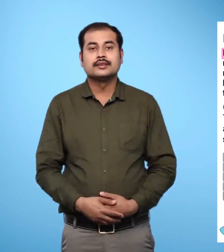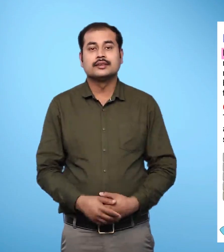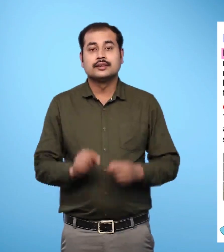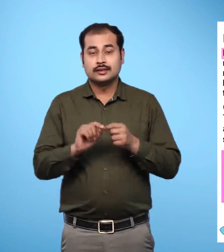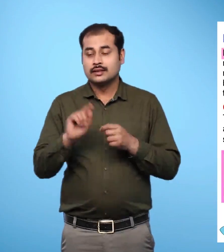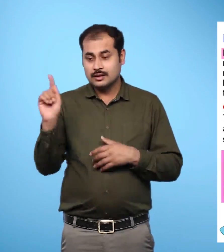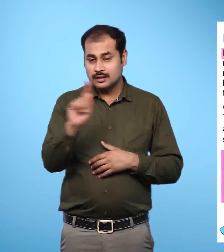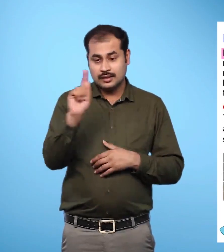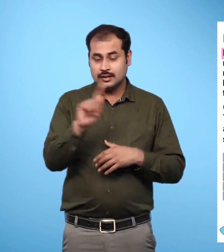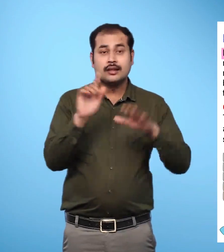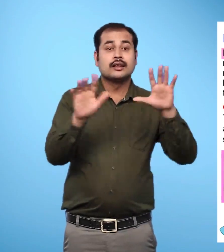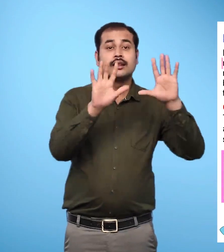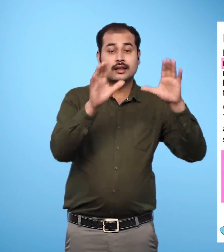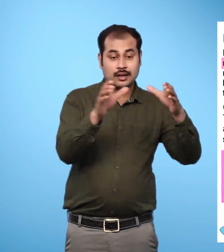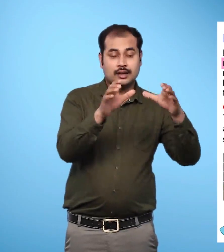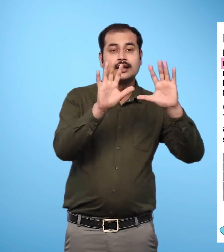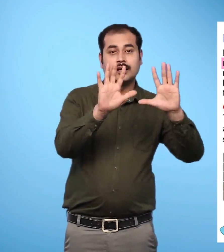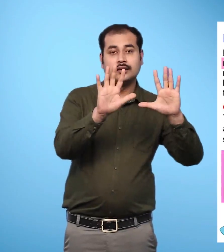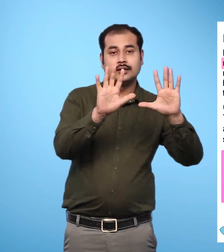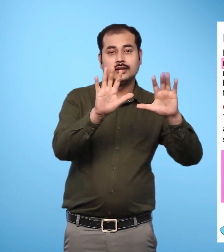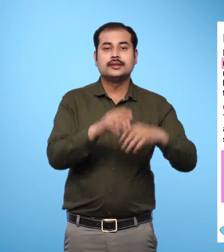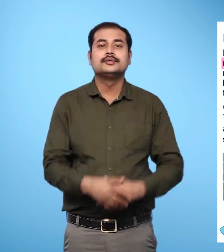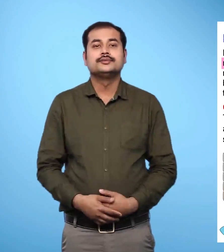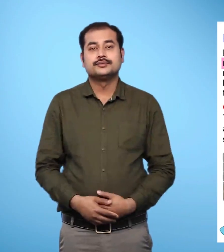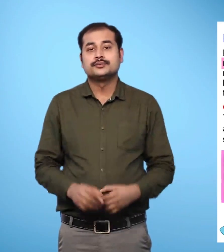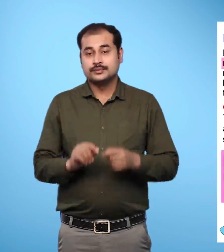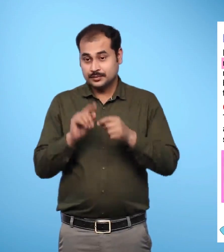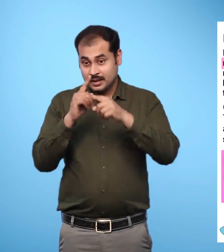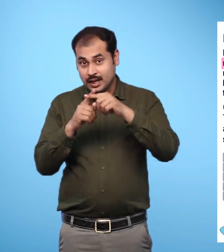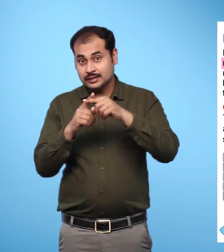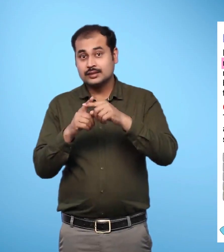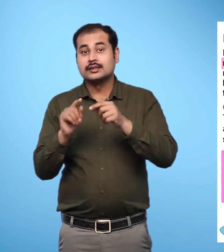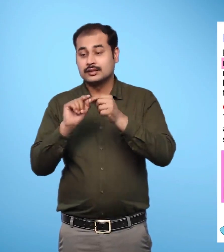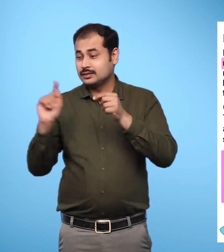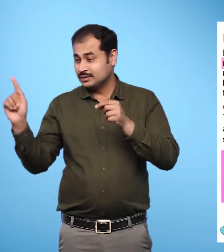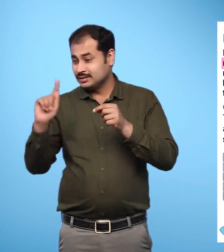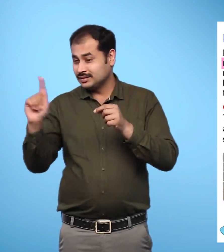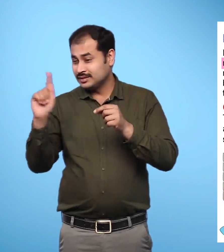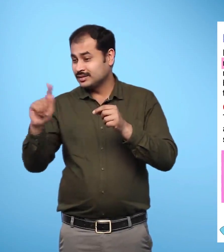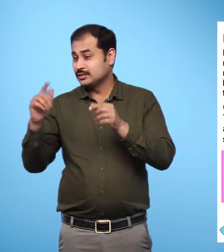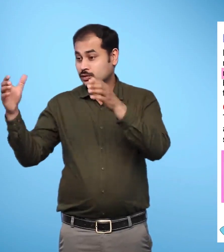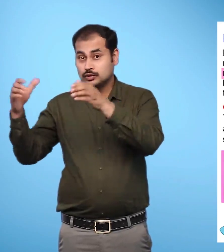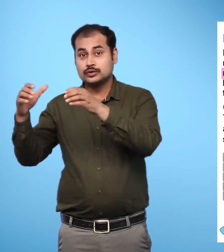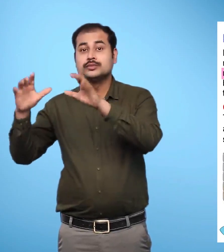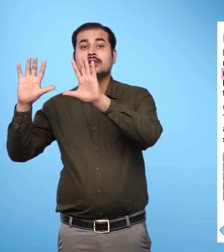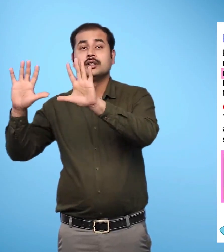a bundle of 10 matchsticks plus another bundle of 10 matchsticks.